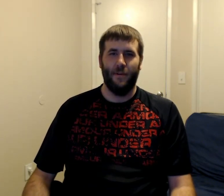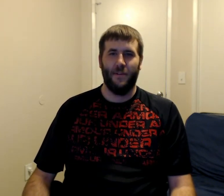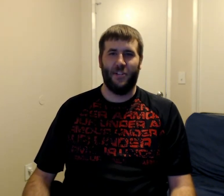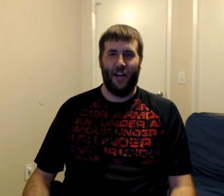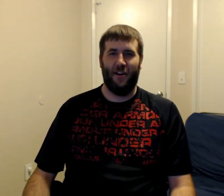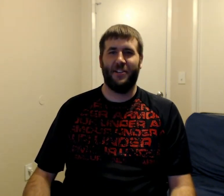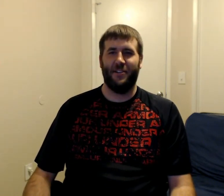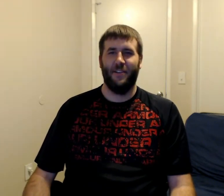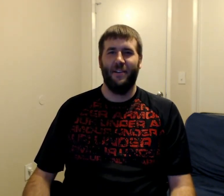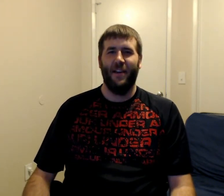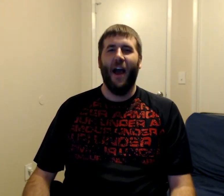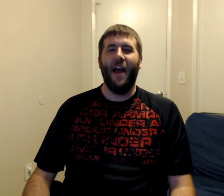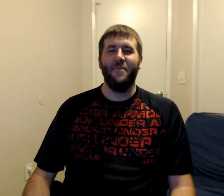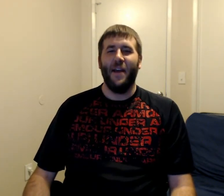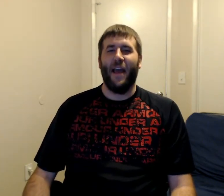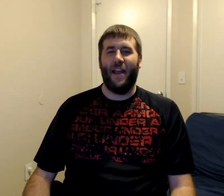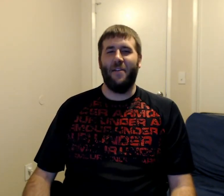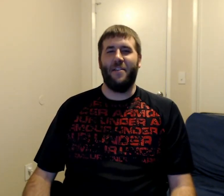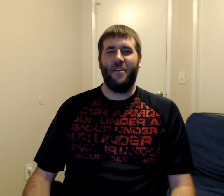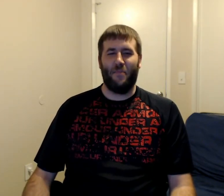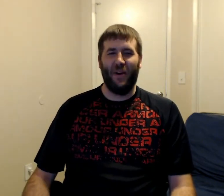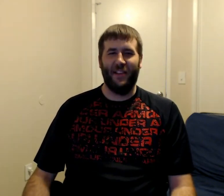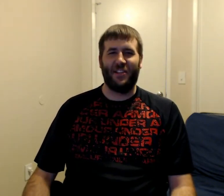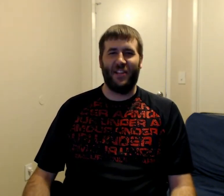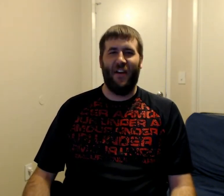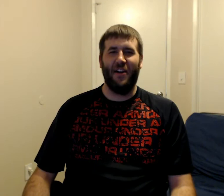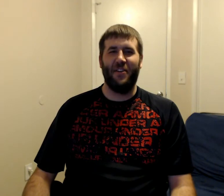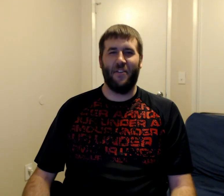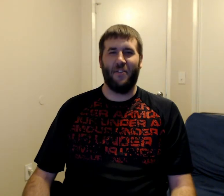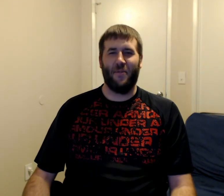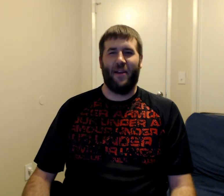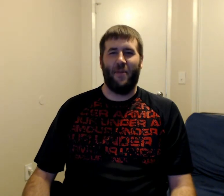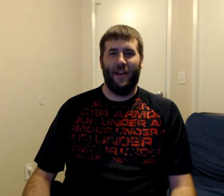chairs and you're putting the stuff under the ring really